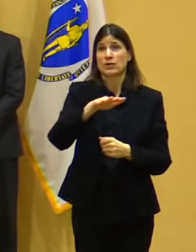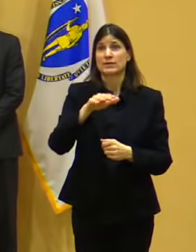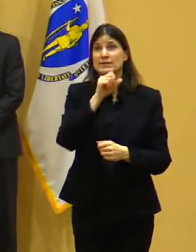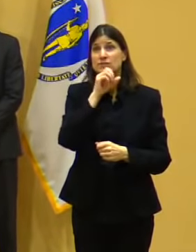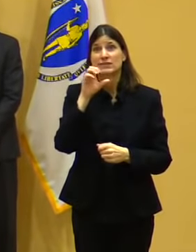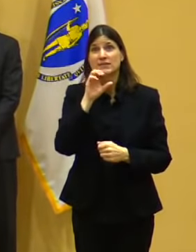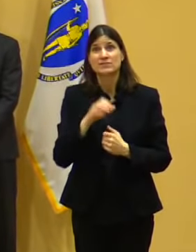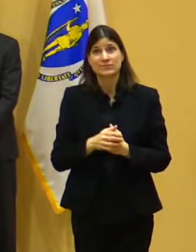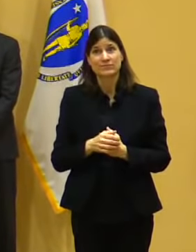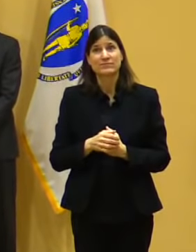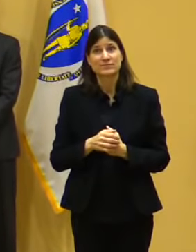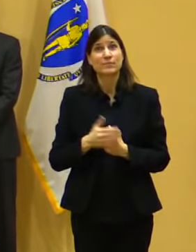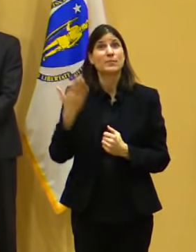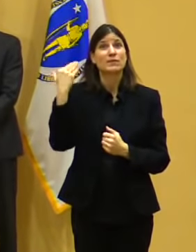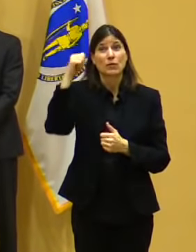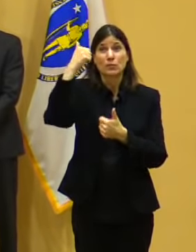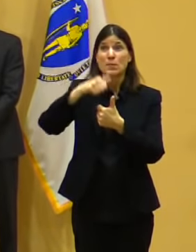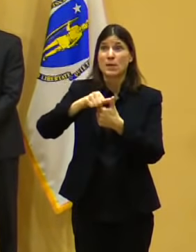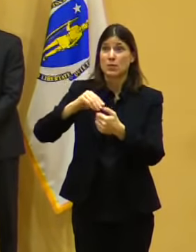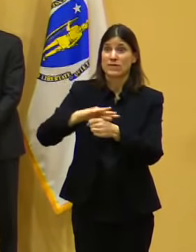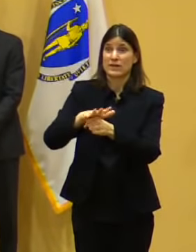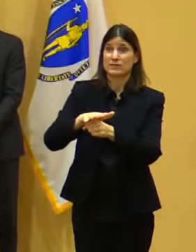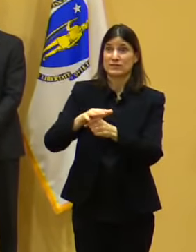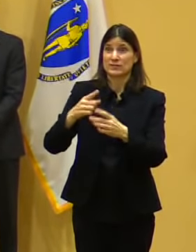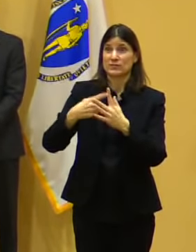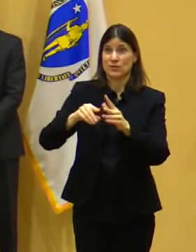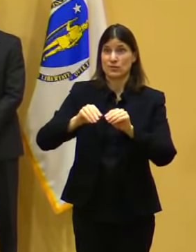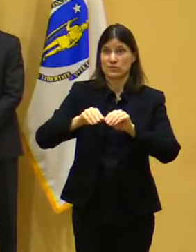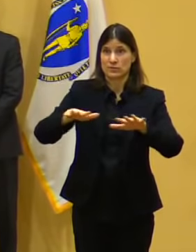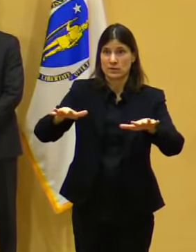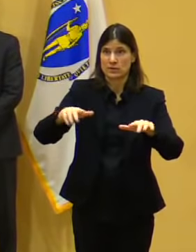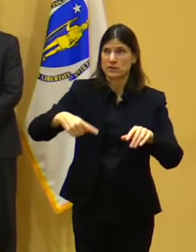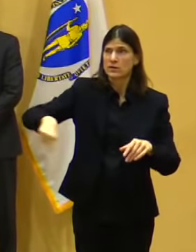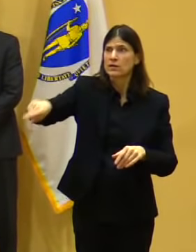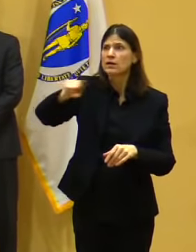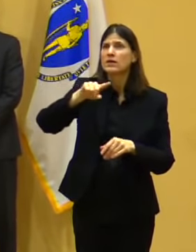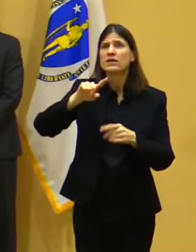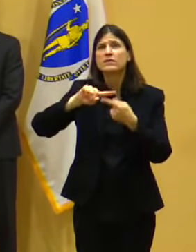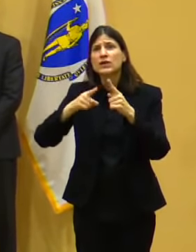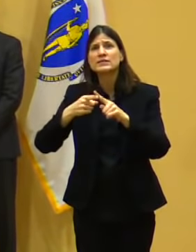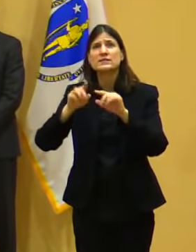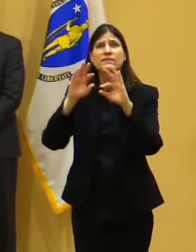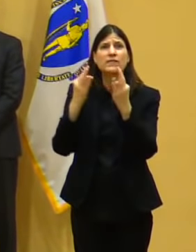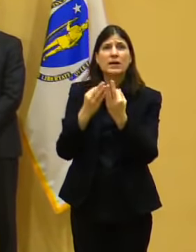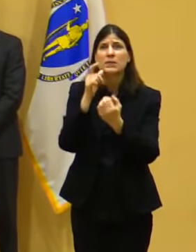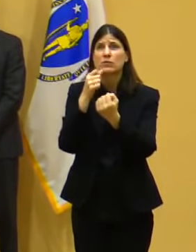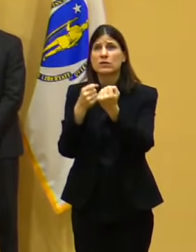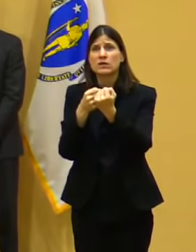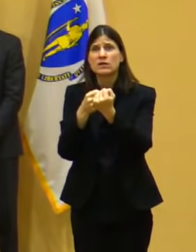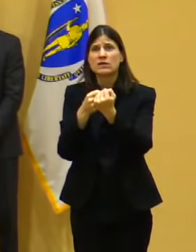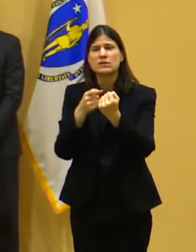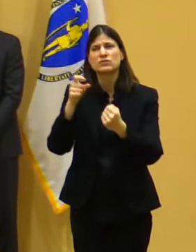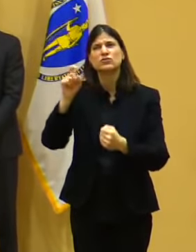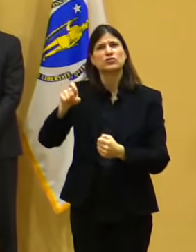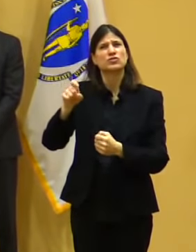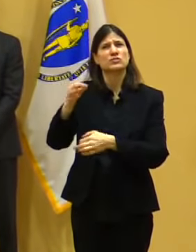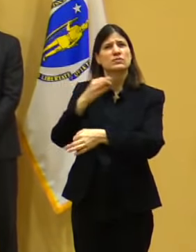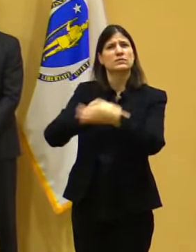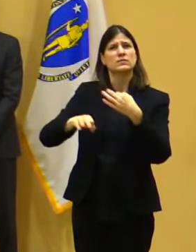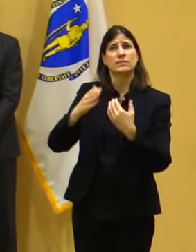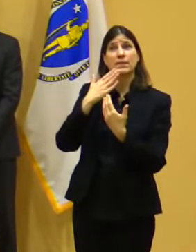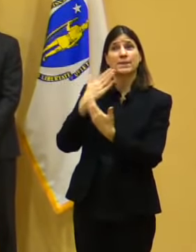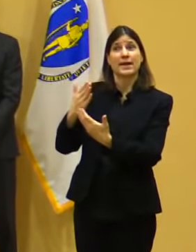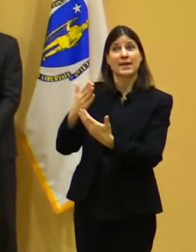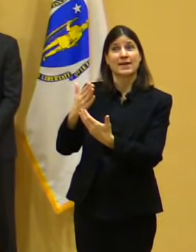visit. So to reward them in this way, I think, is really a critical move. And I really thank the governor and his team